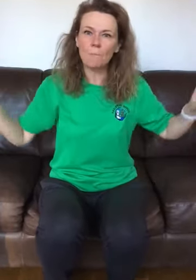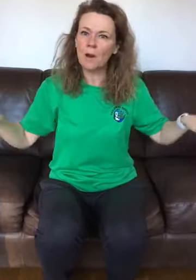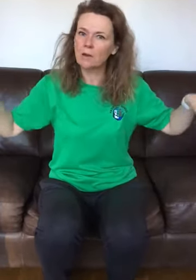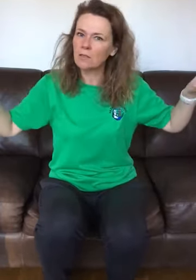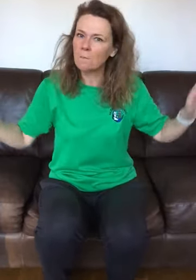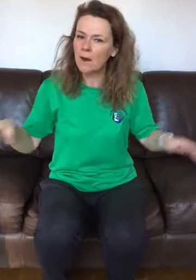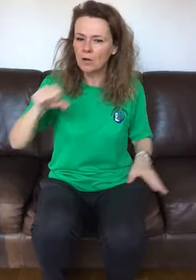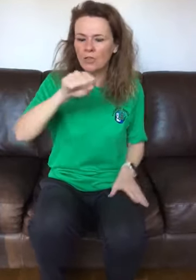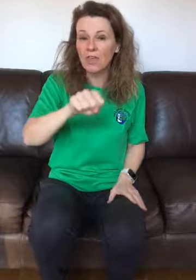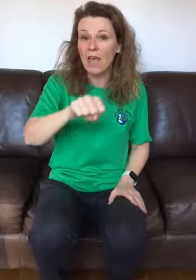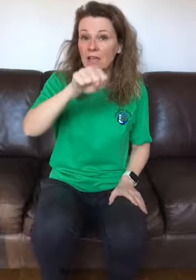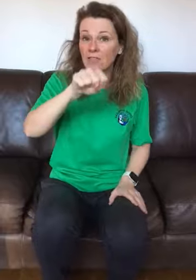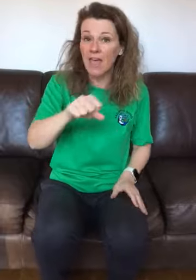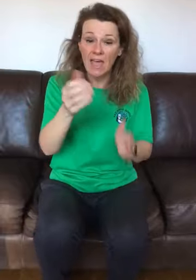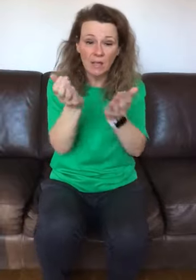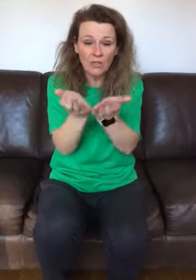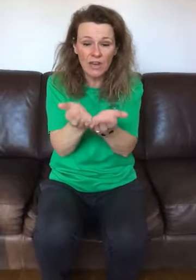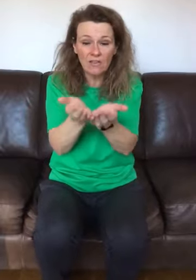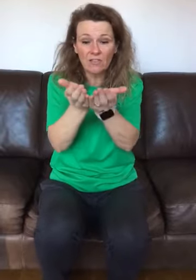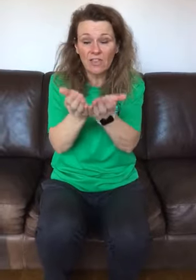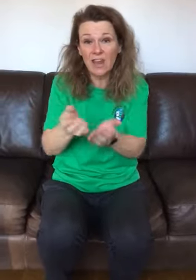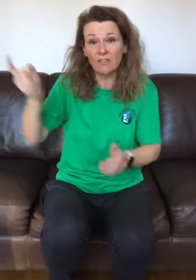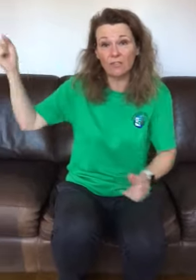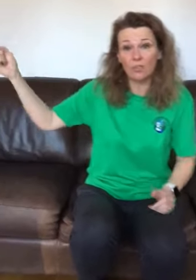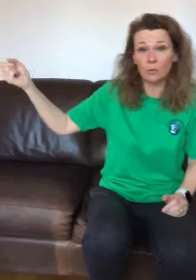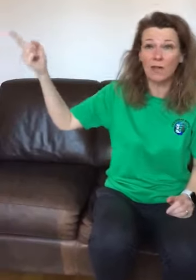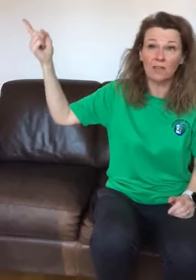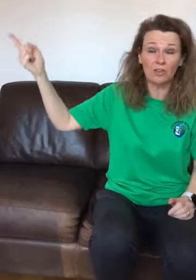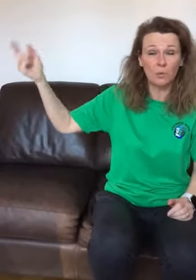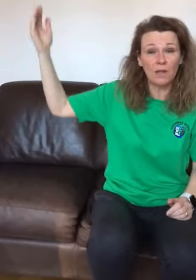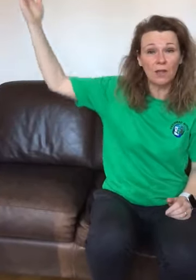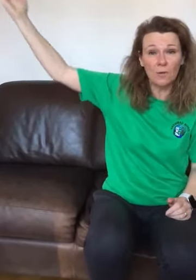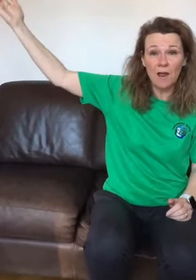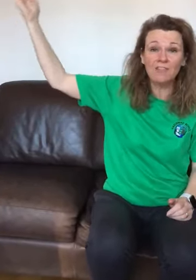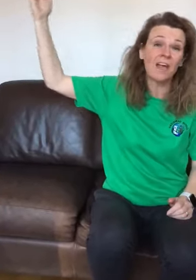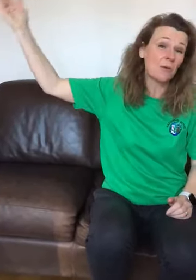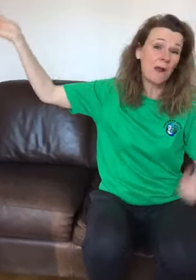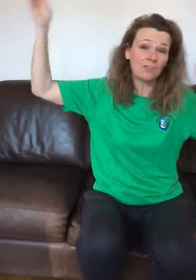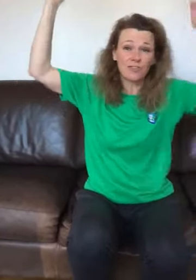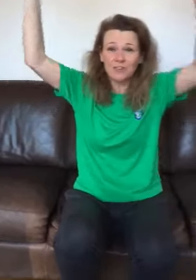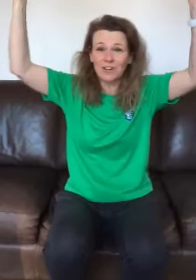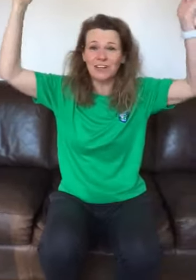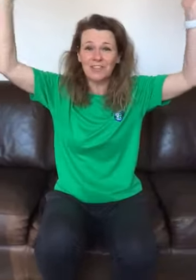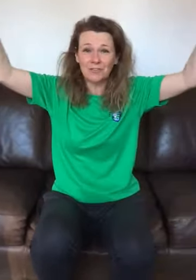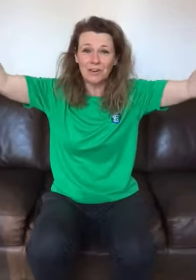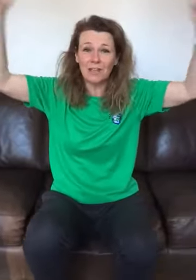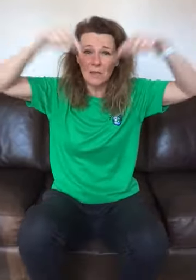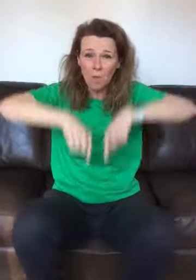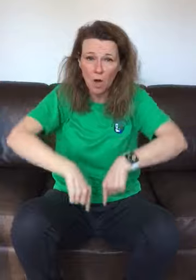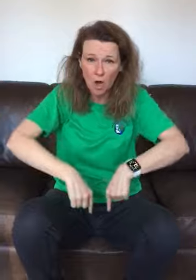bird And the bird on the egg, and the egg on the nest And the nest on the twig, and the twig on the branch And the branch on the tree, and the tree in the bog